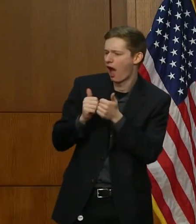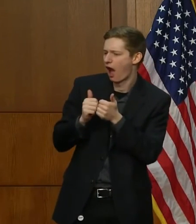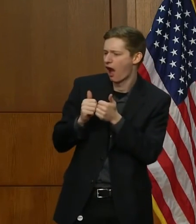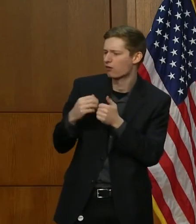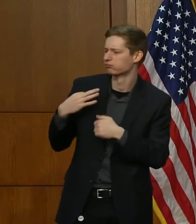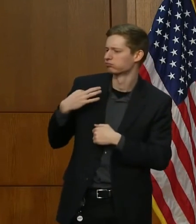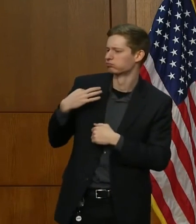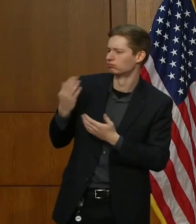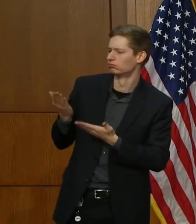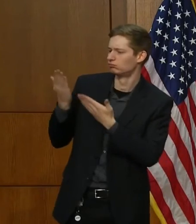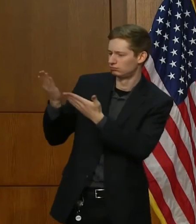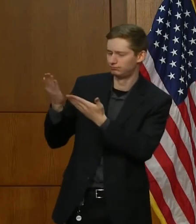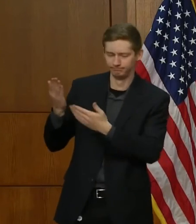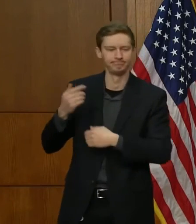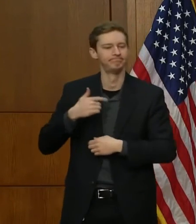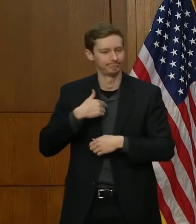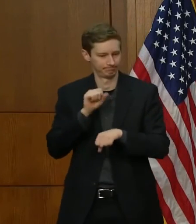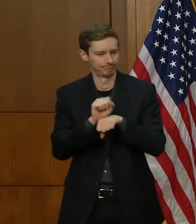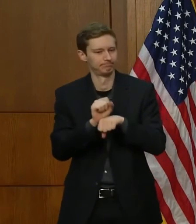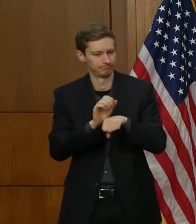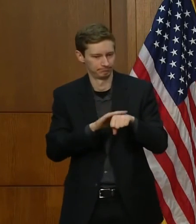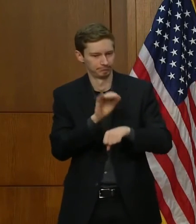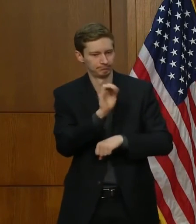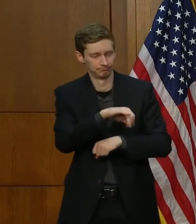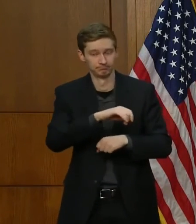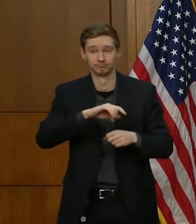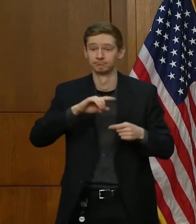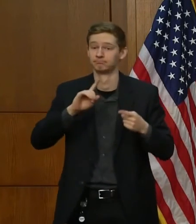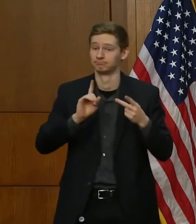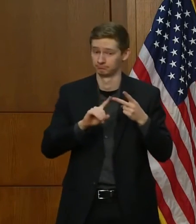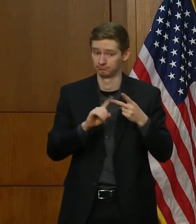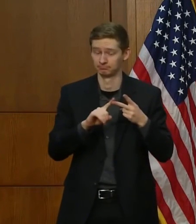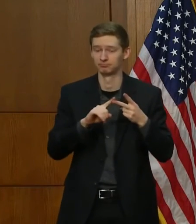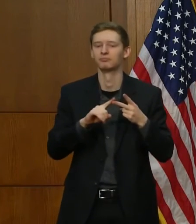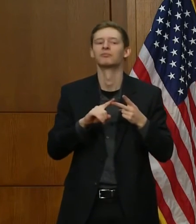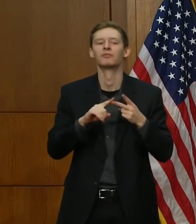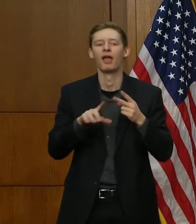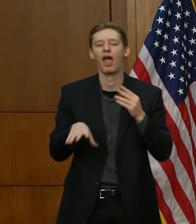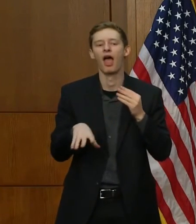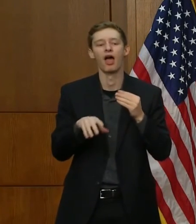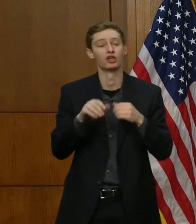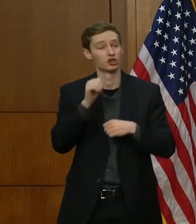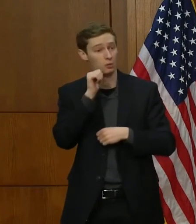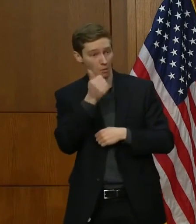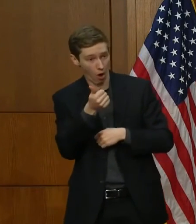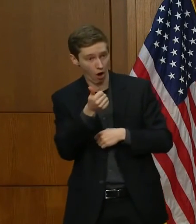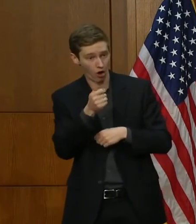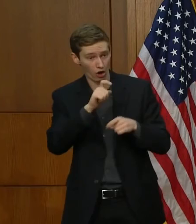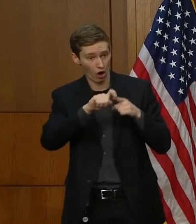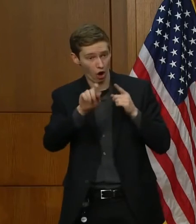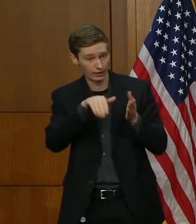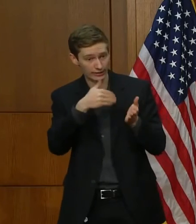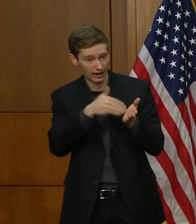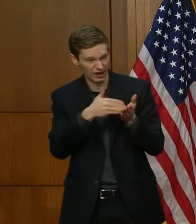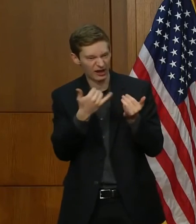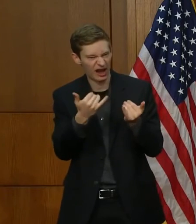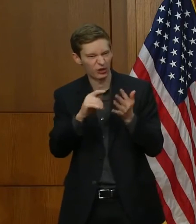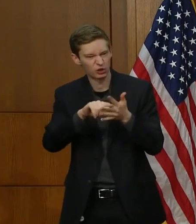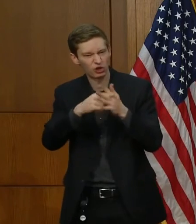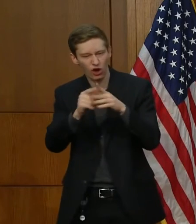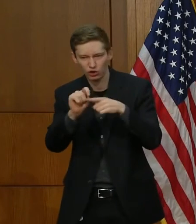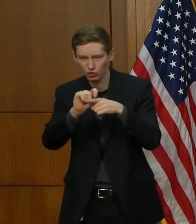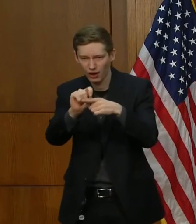are significantly expanding our call center. Starting tomorrow, we'll begin training 750